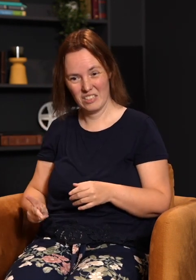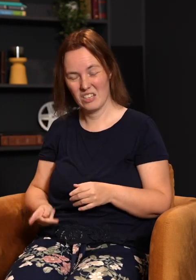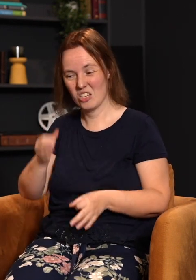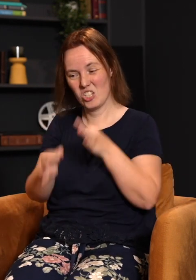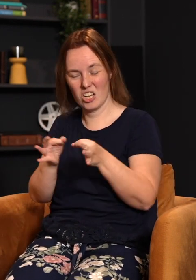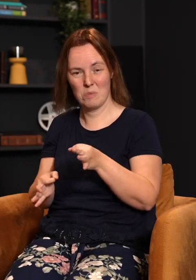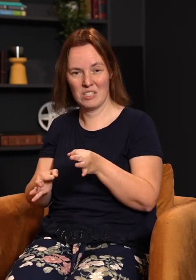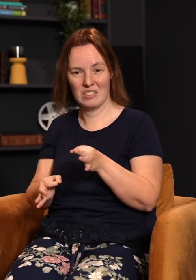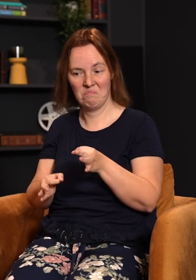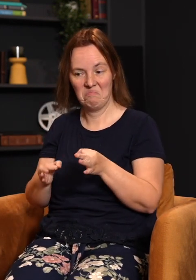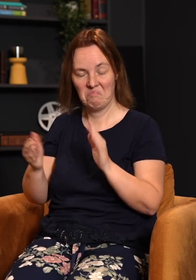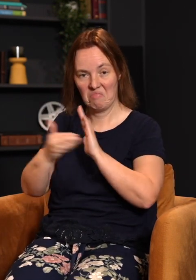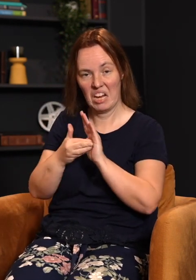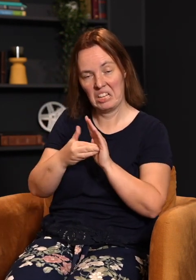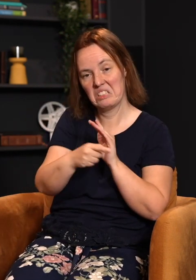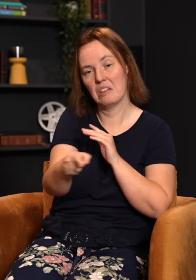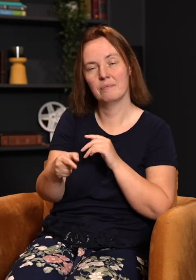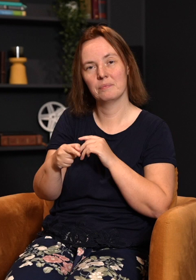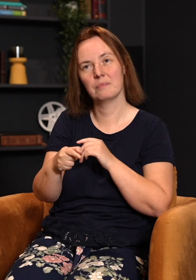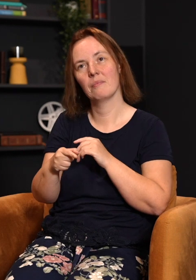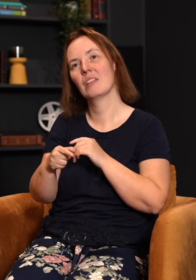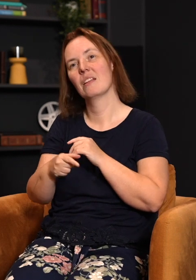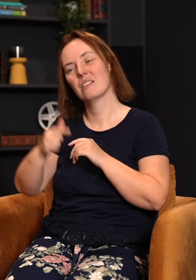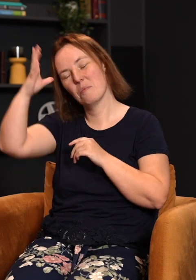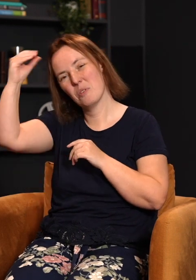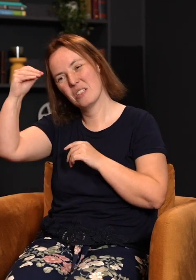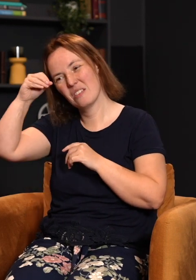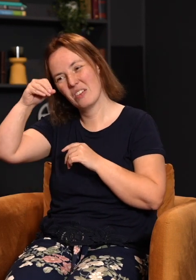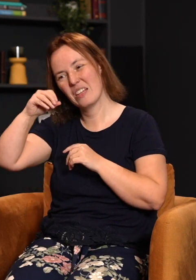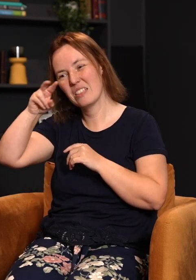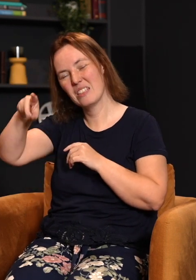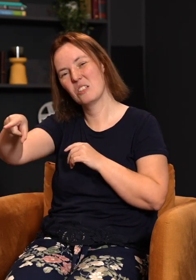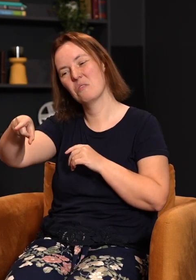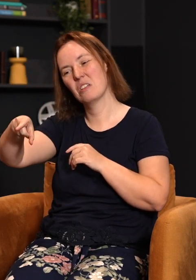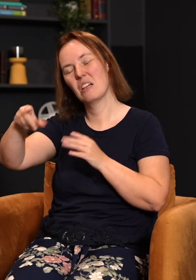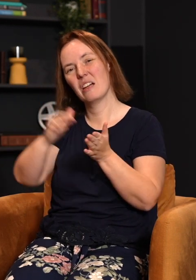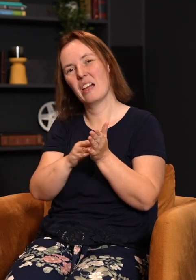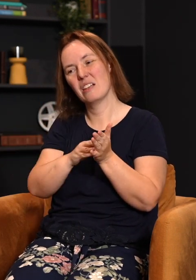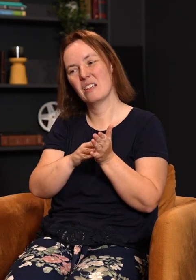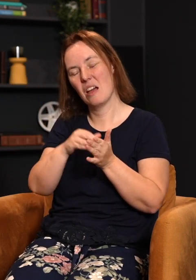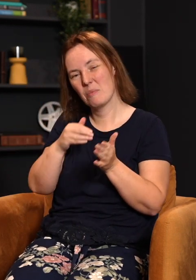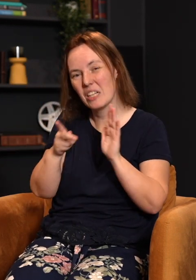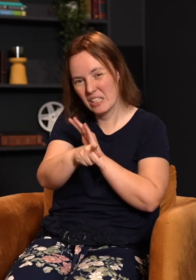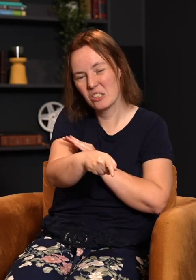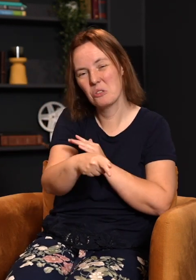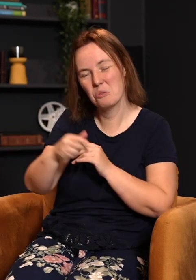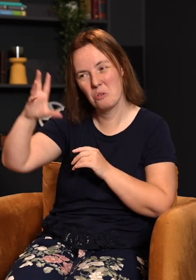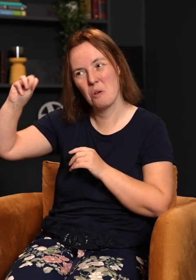the God of all gods in Egypt, above all the other gods. He said to Moses, if you step foot in here again, if I see your face, I'm going to kill you. God says, oh yeah? Well,